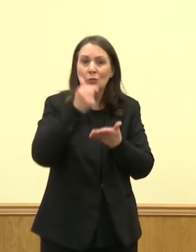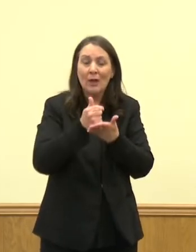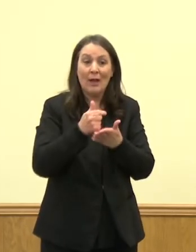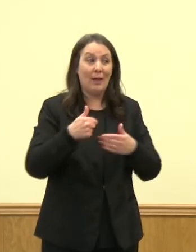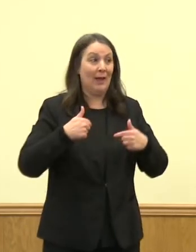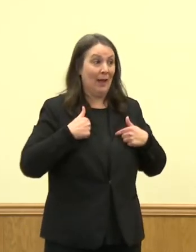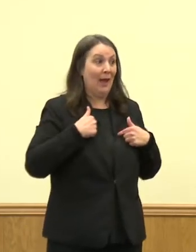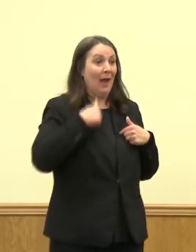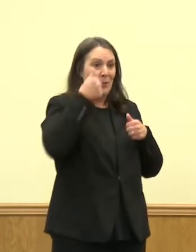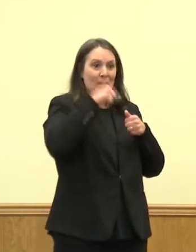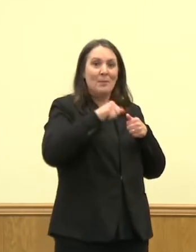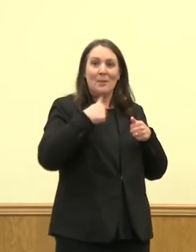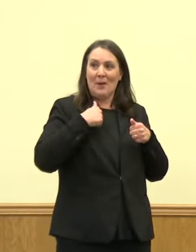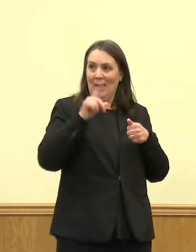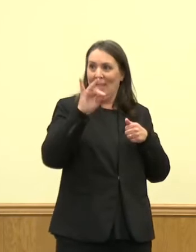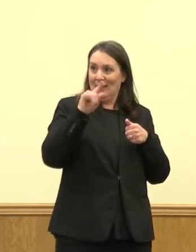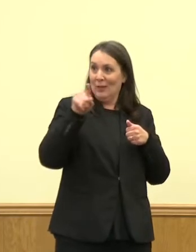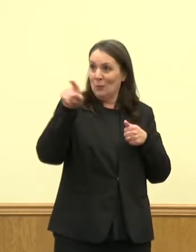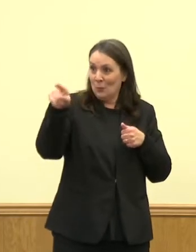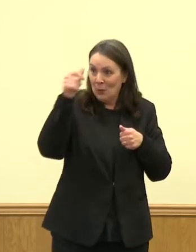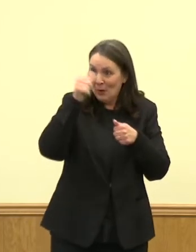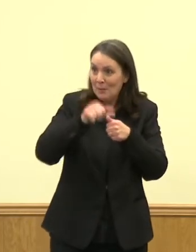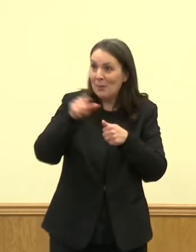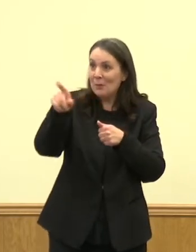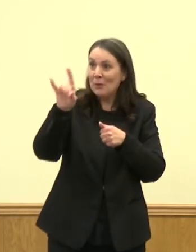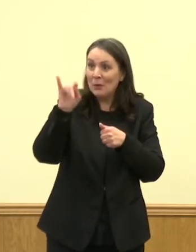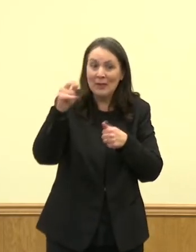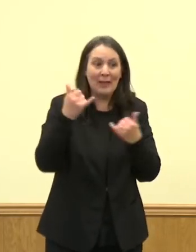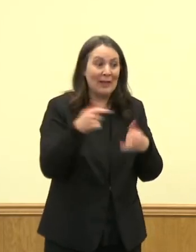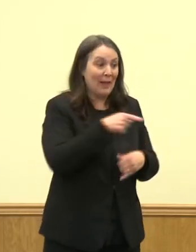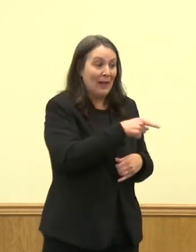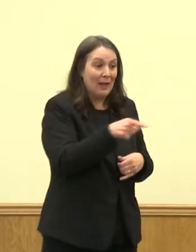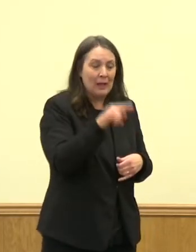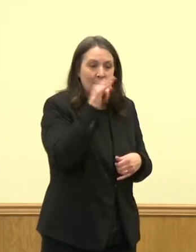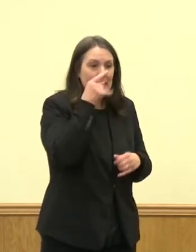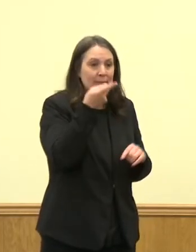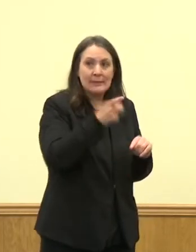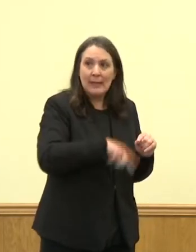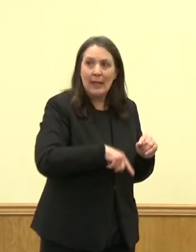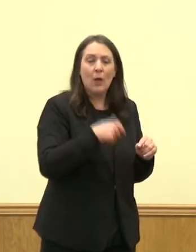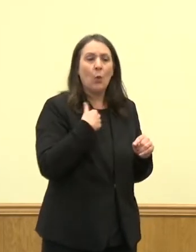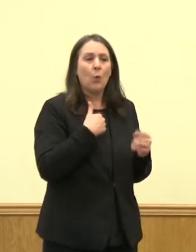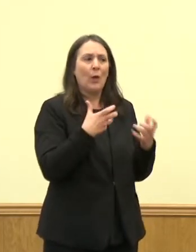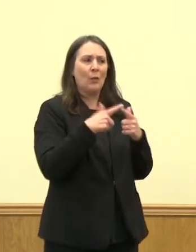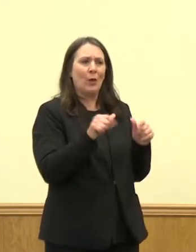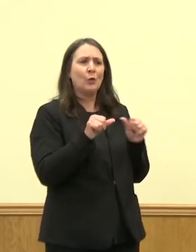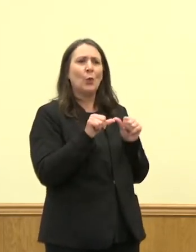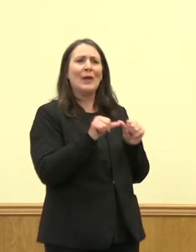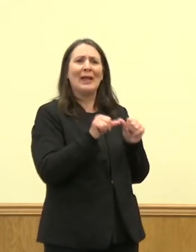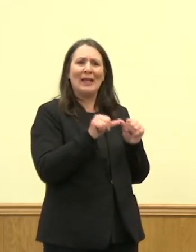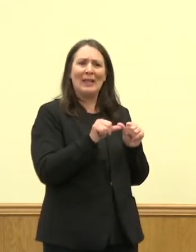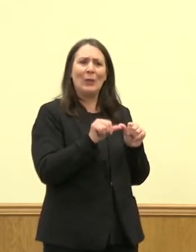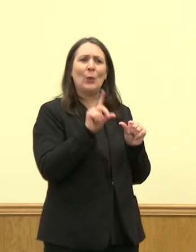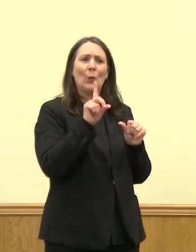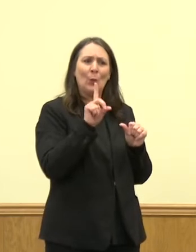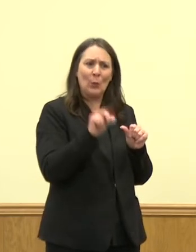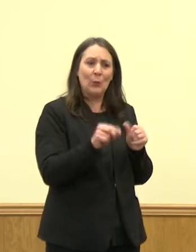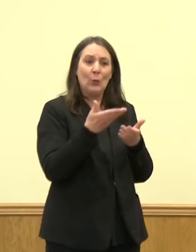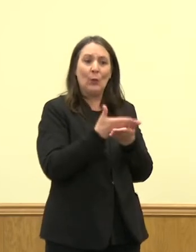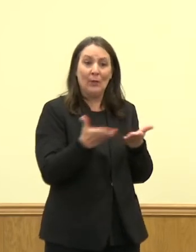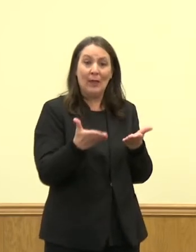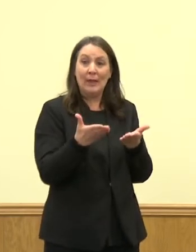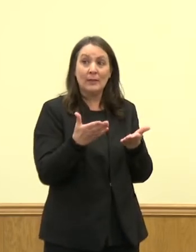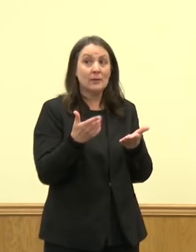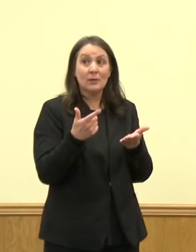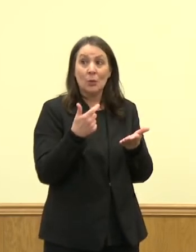from when we were in high school, the best way to get to those events and celebrations is to continue to do the big three things that we know